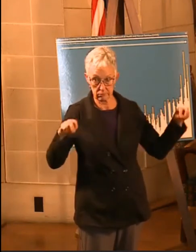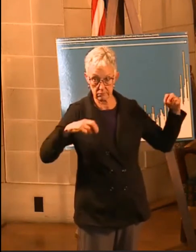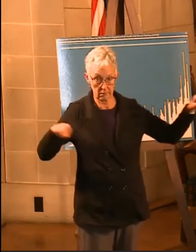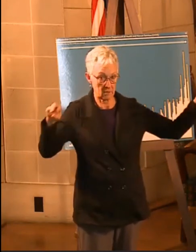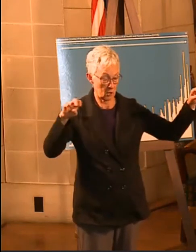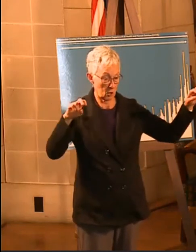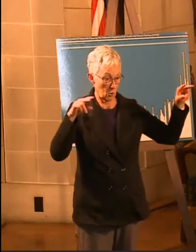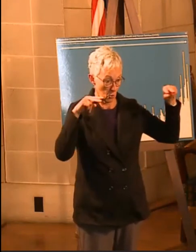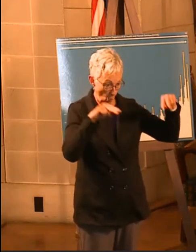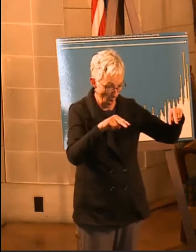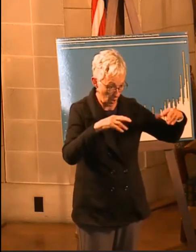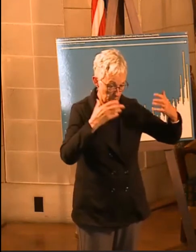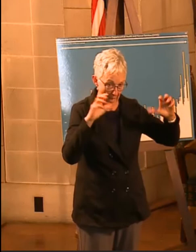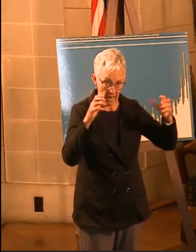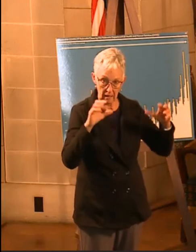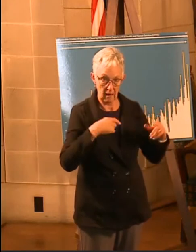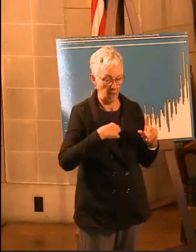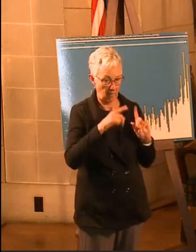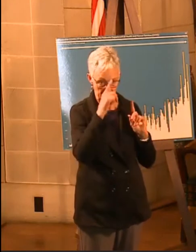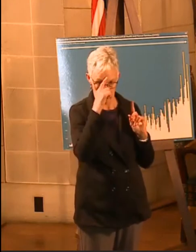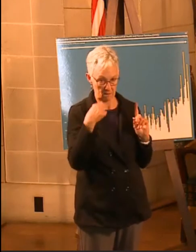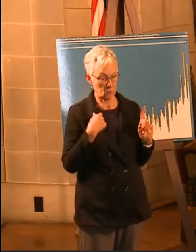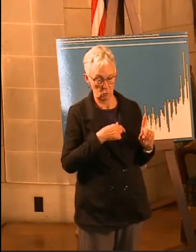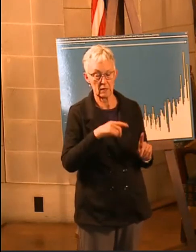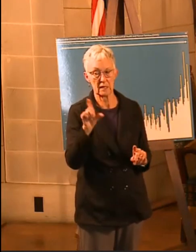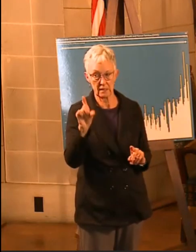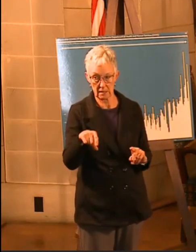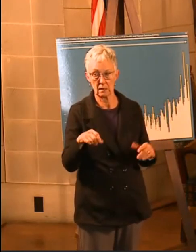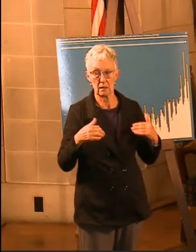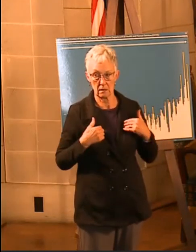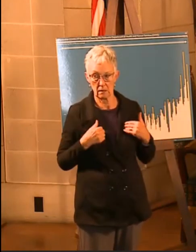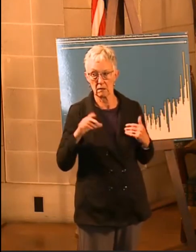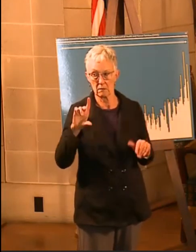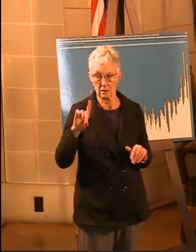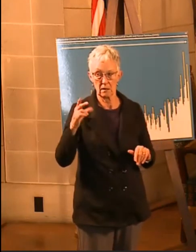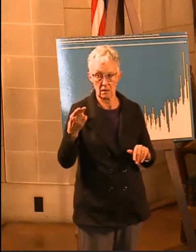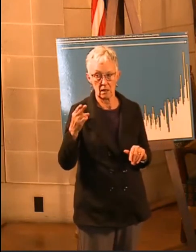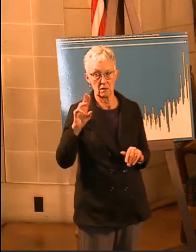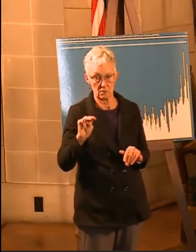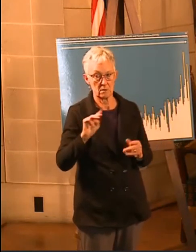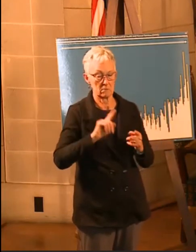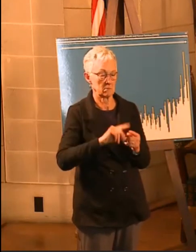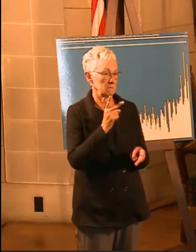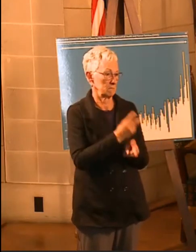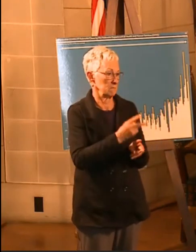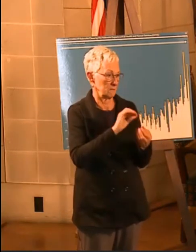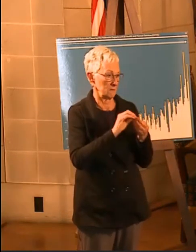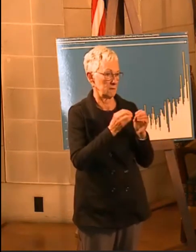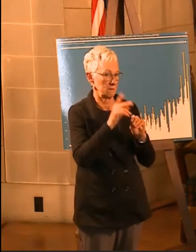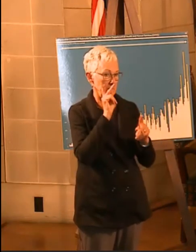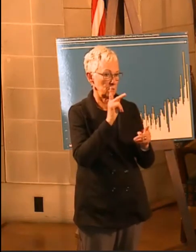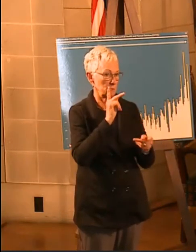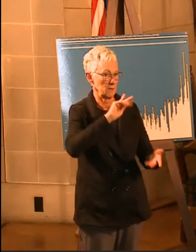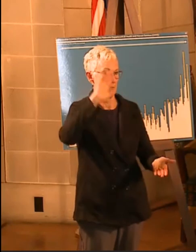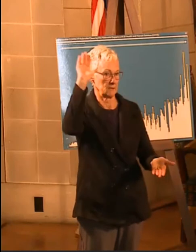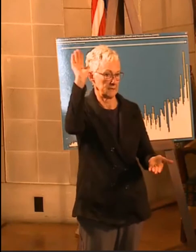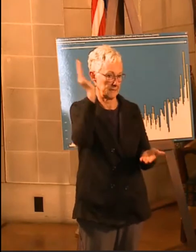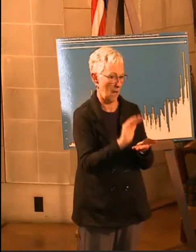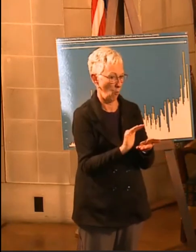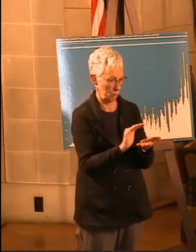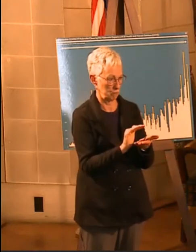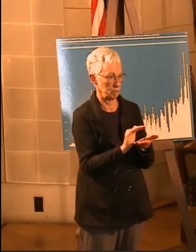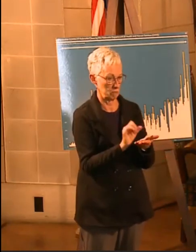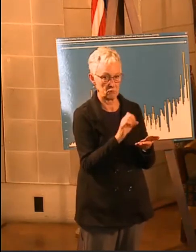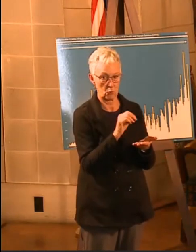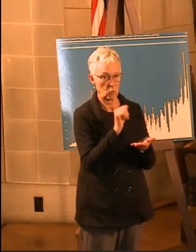absolutely critical to start signaling that these limited public spaces are going to be critical to keep us going. It's also